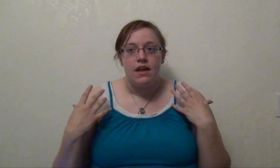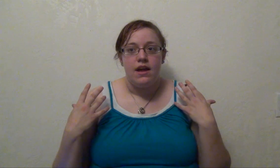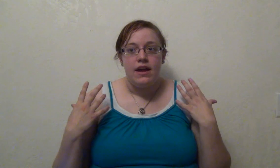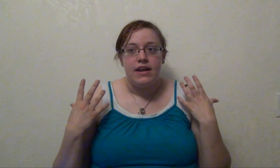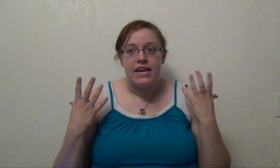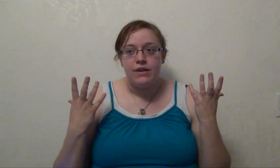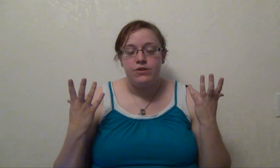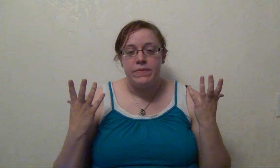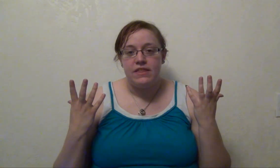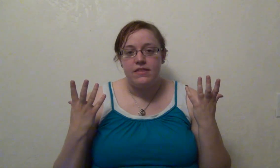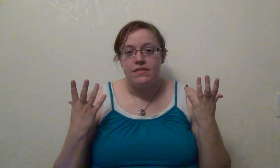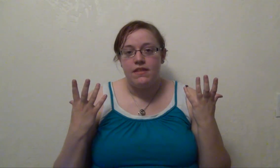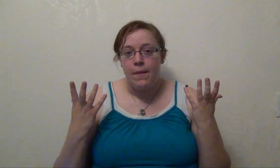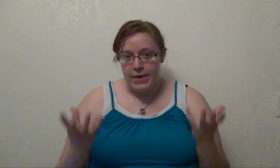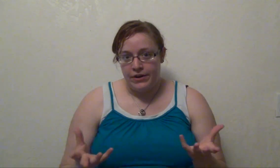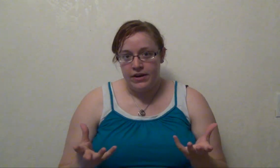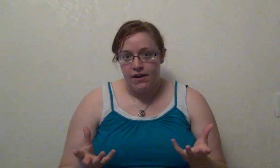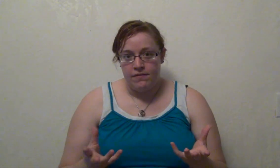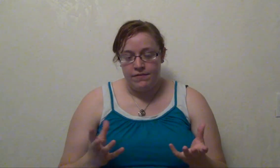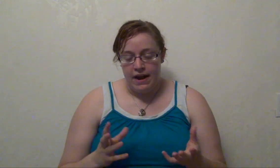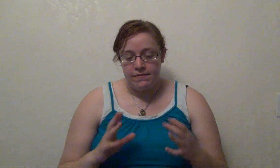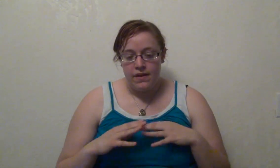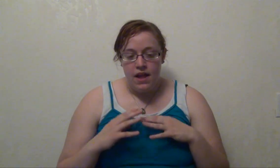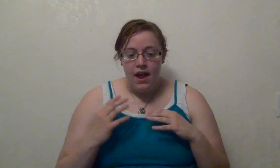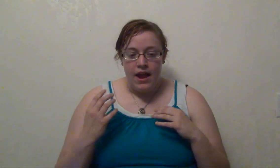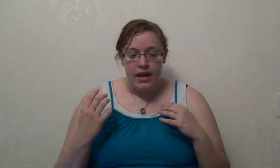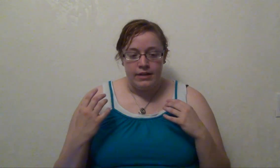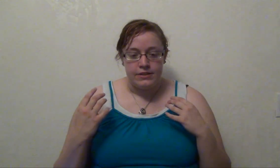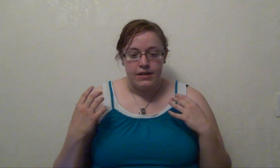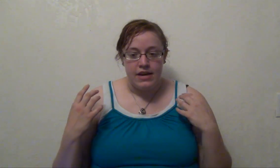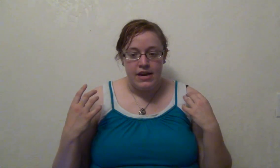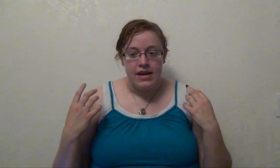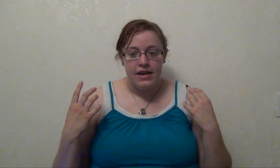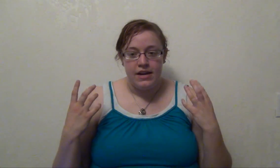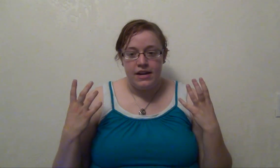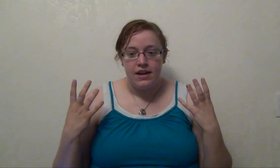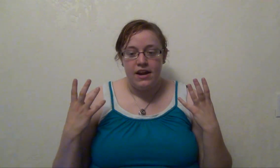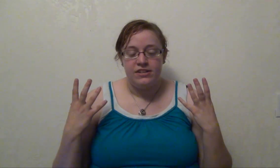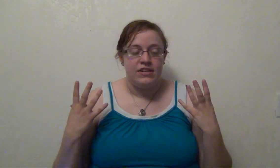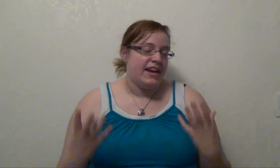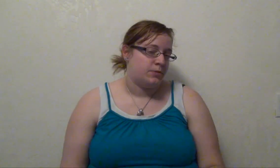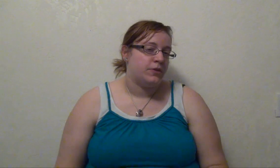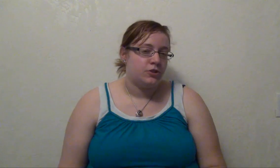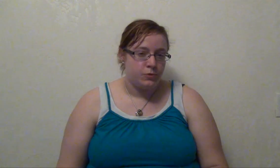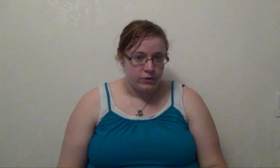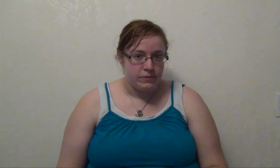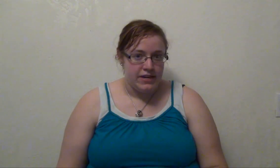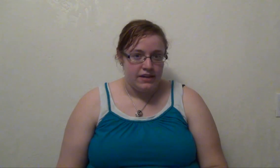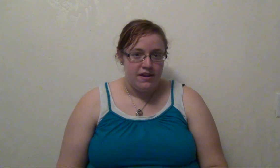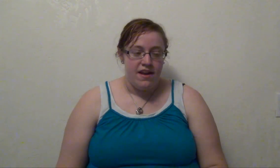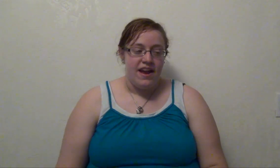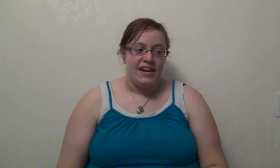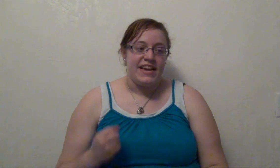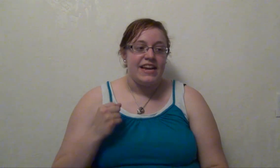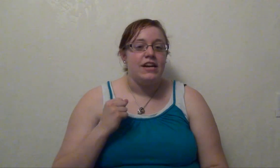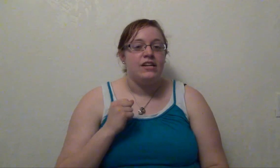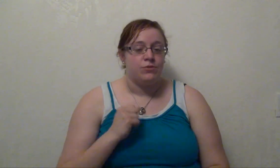he used to be a baron of a fife, and he is an expert swordsman, and he is